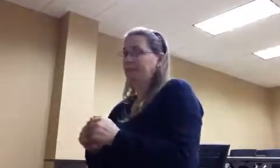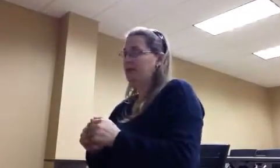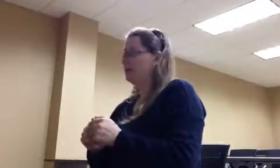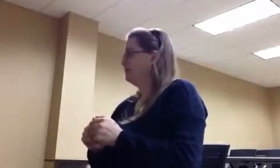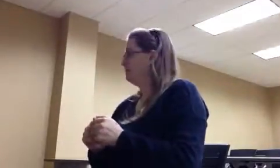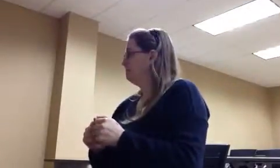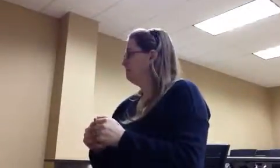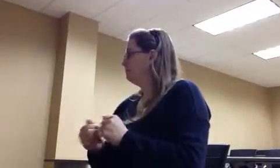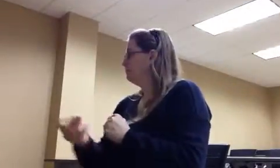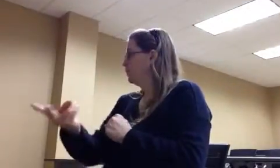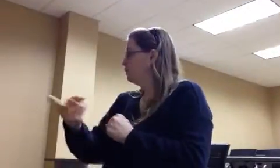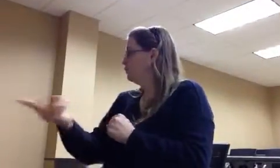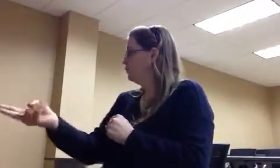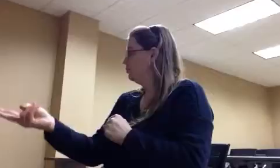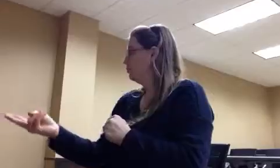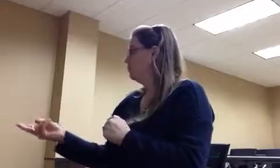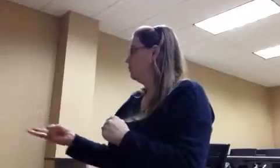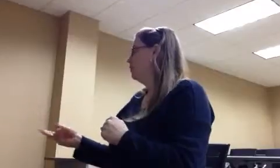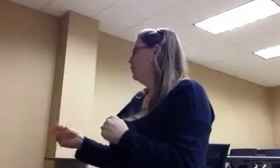And here's what you're going to talk about when you talk.